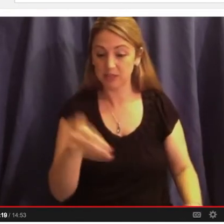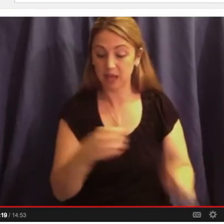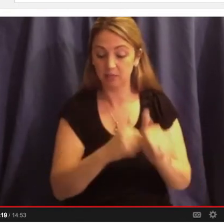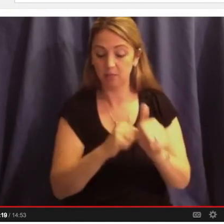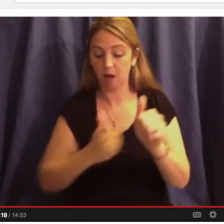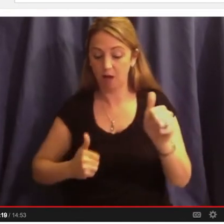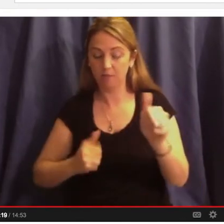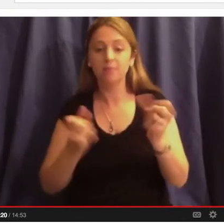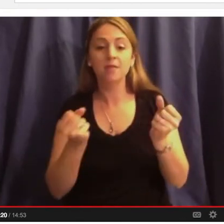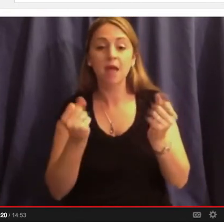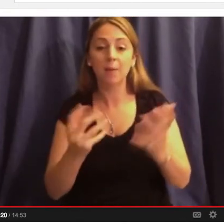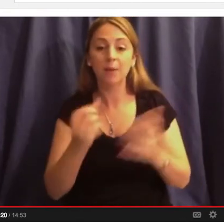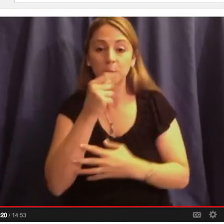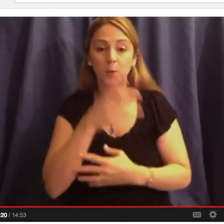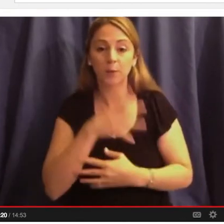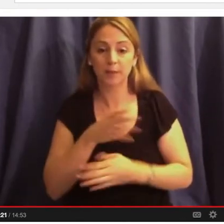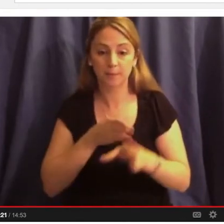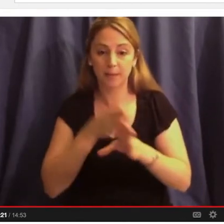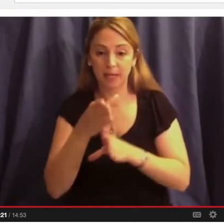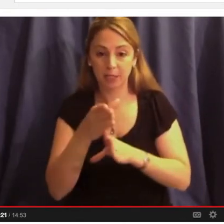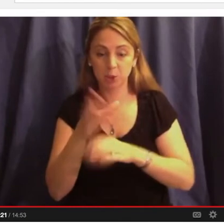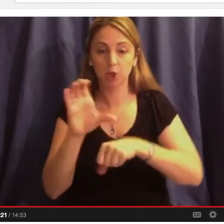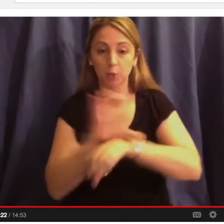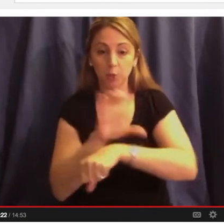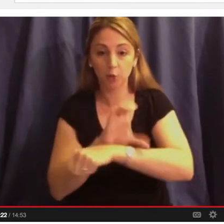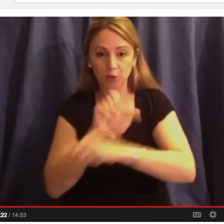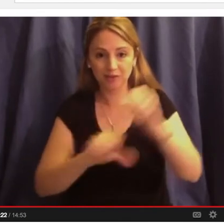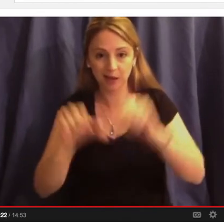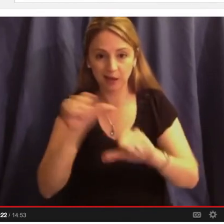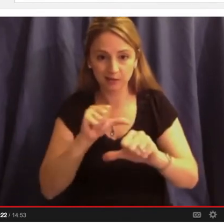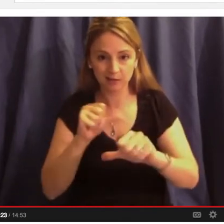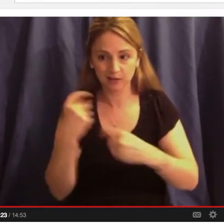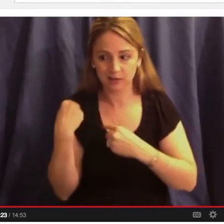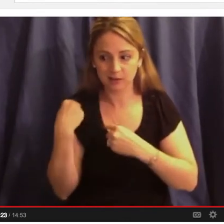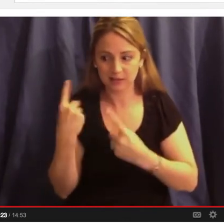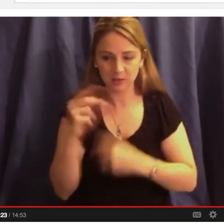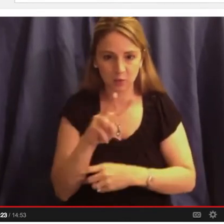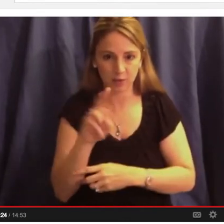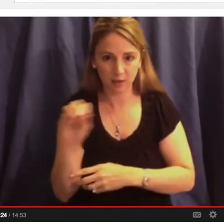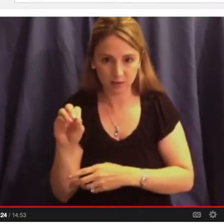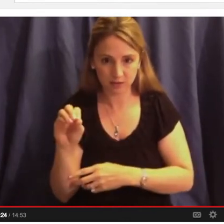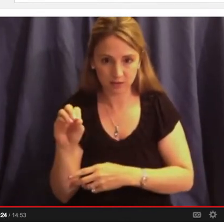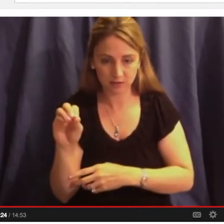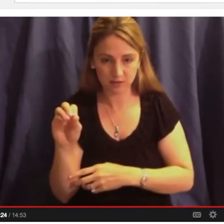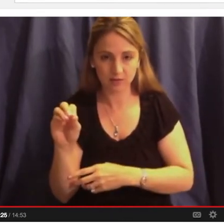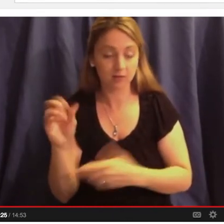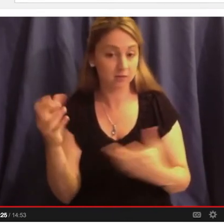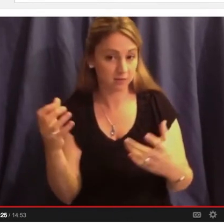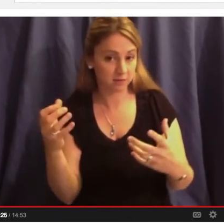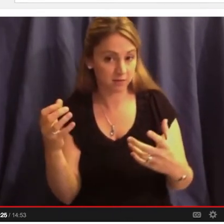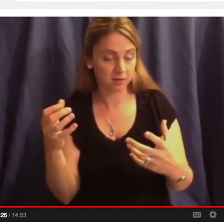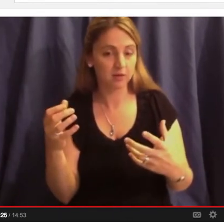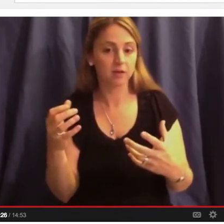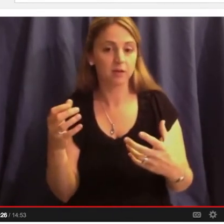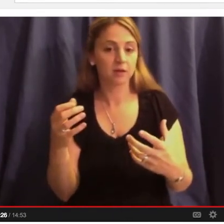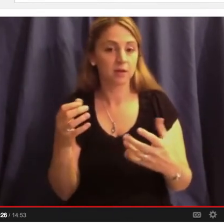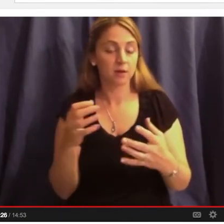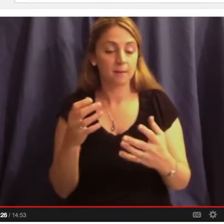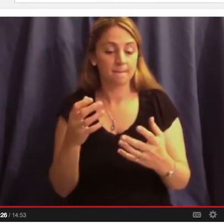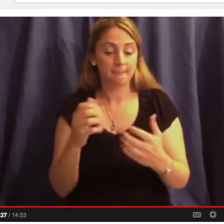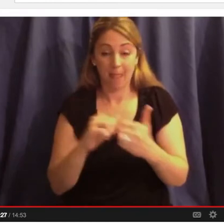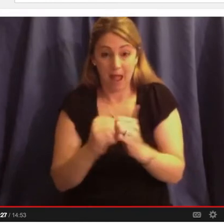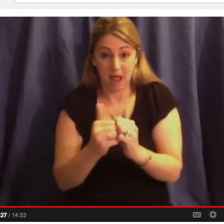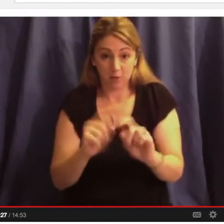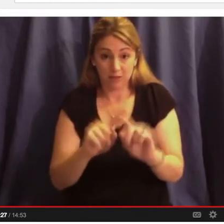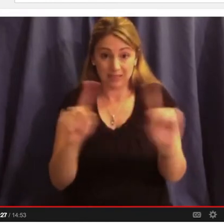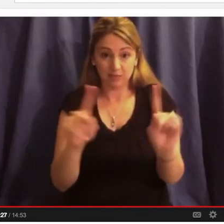in the number of women majoring in computer science just since 2000. And what I'm saying is that what will make the difference will be